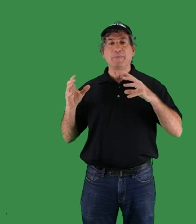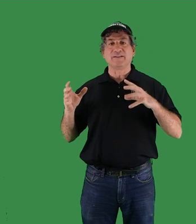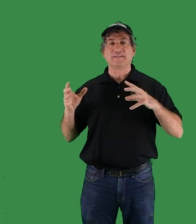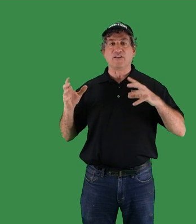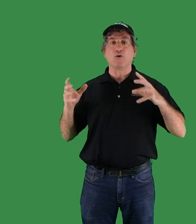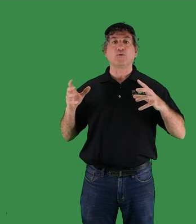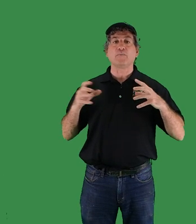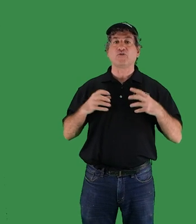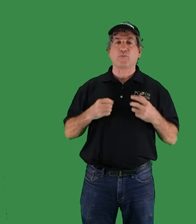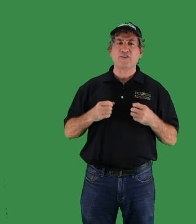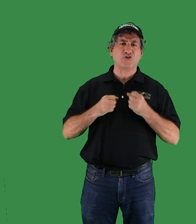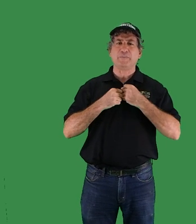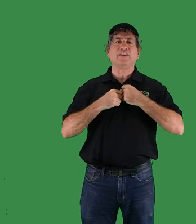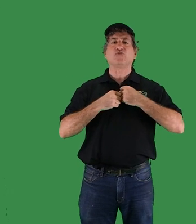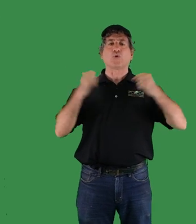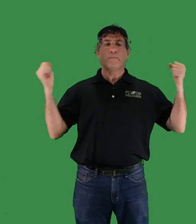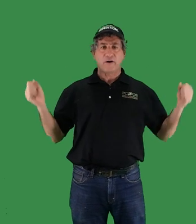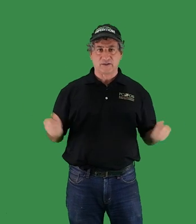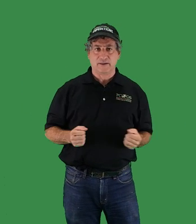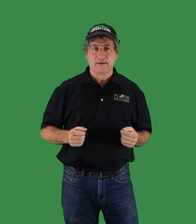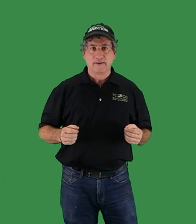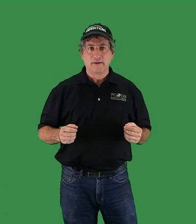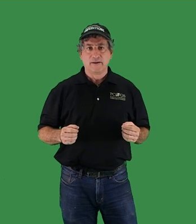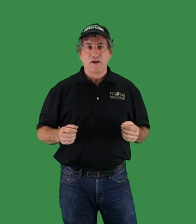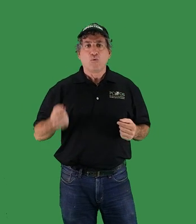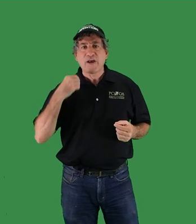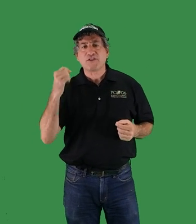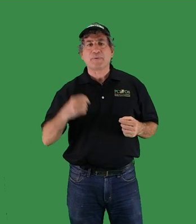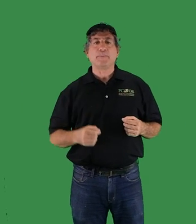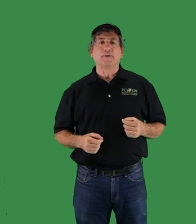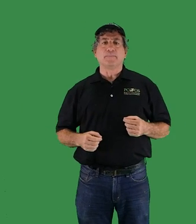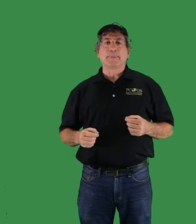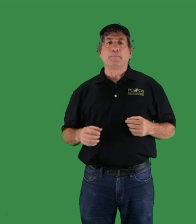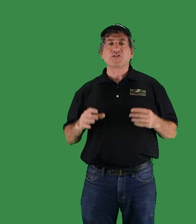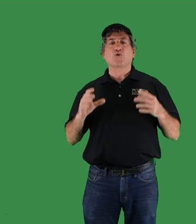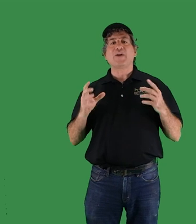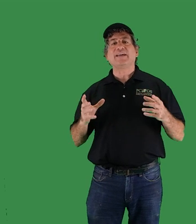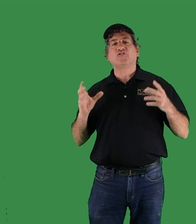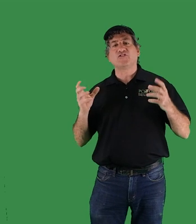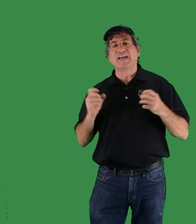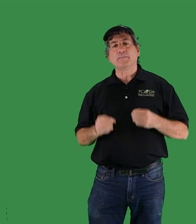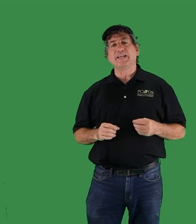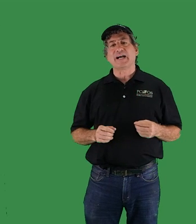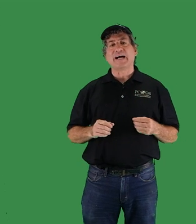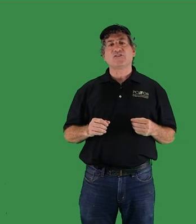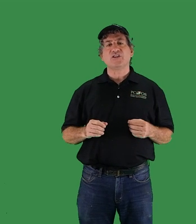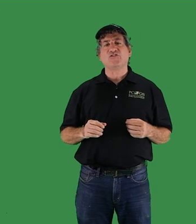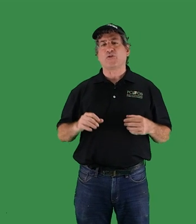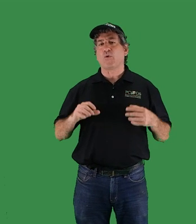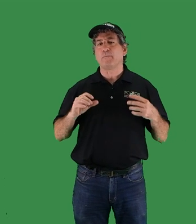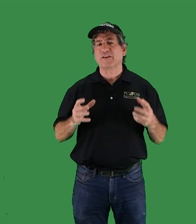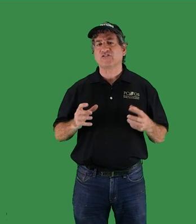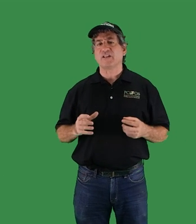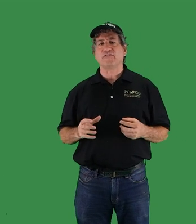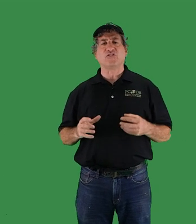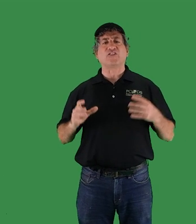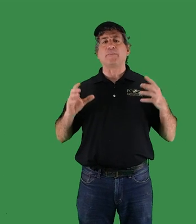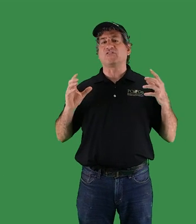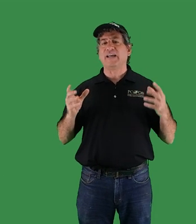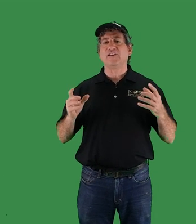build and hold most precious being torn apart. We, the people, must create sustainable ecologies that are robust enough to simultaneously